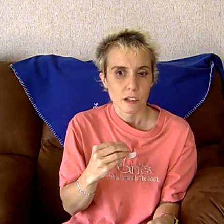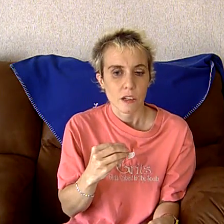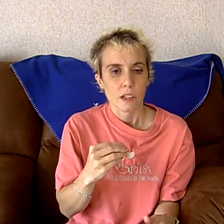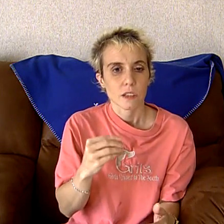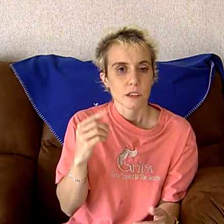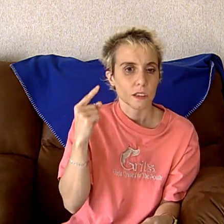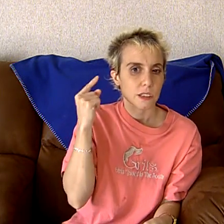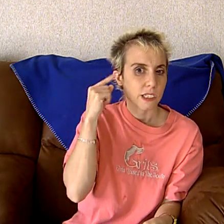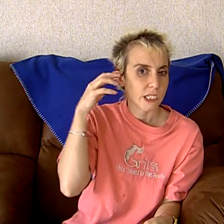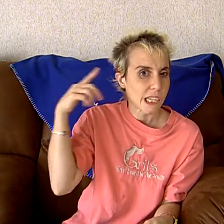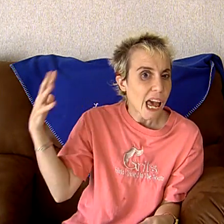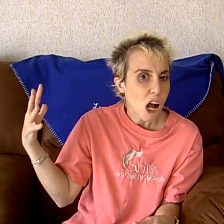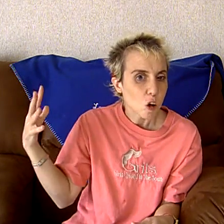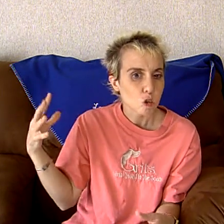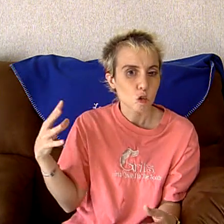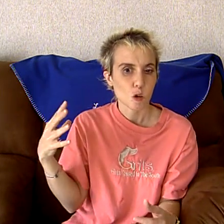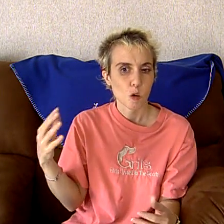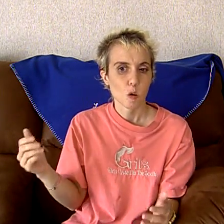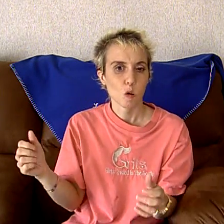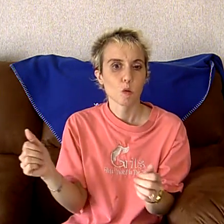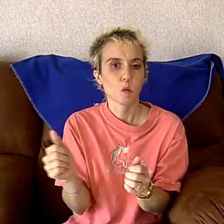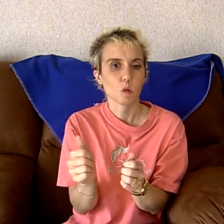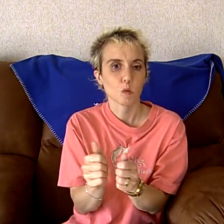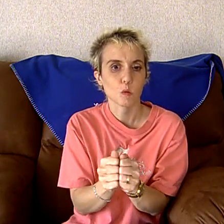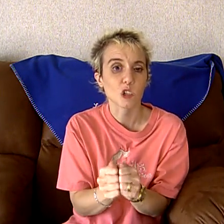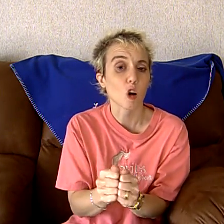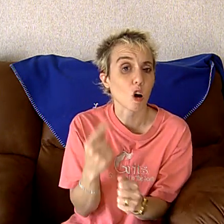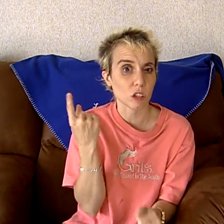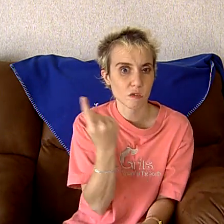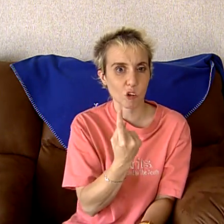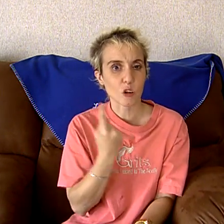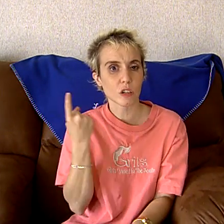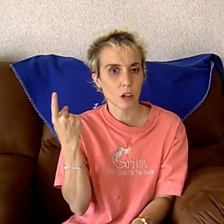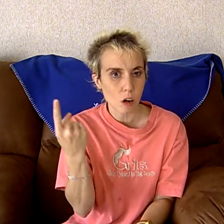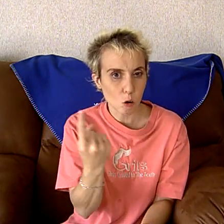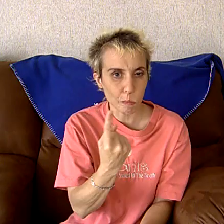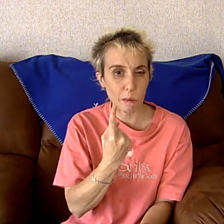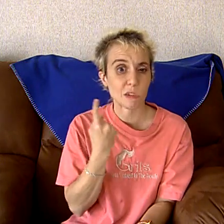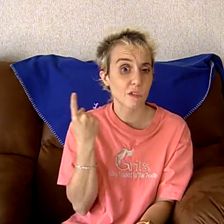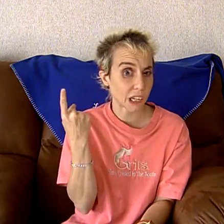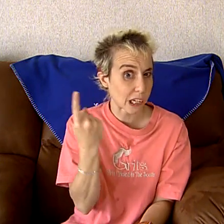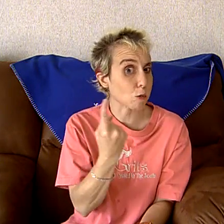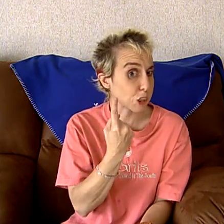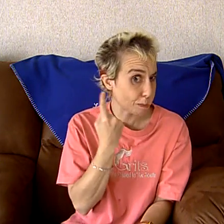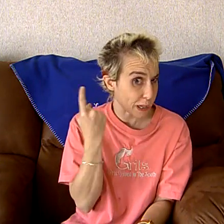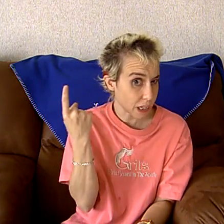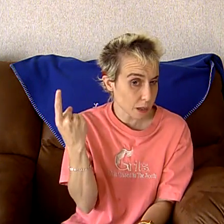sound would cause vertigo. Made me feel like I was spinning.